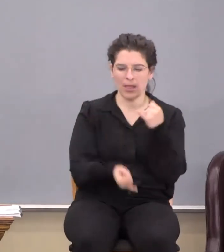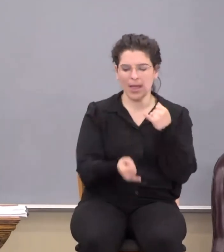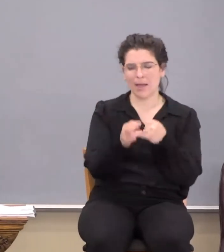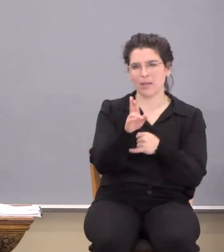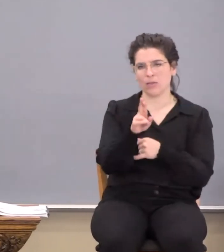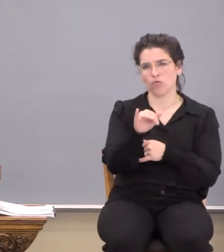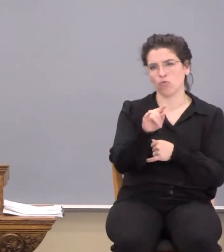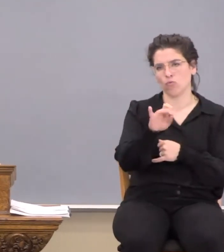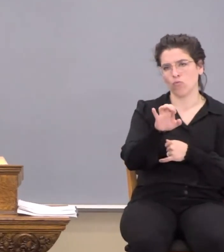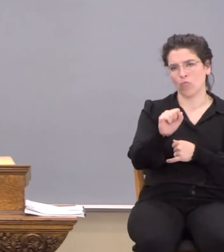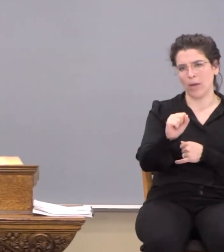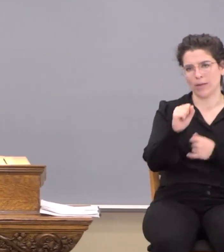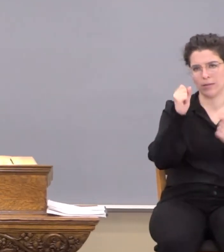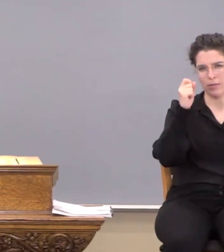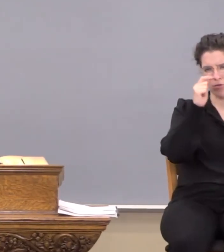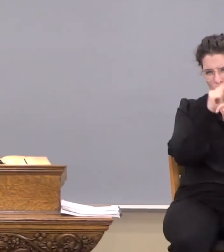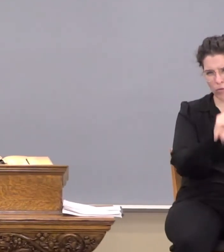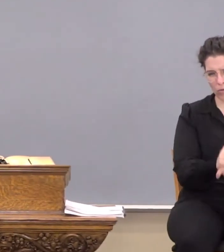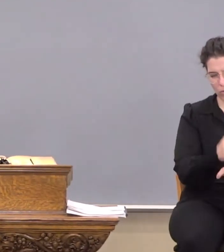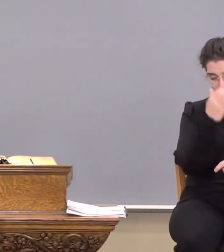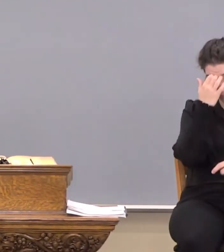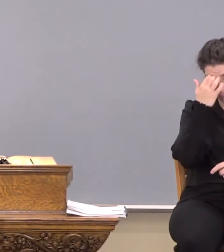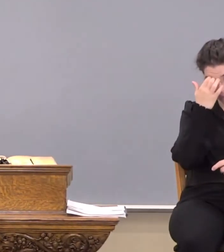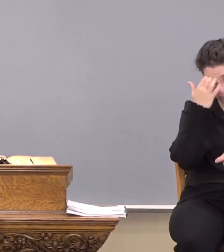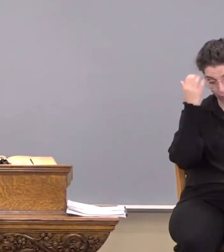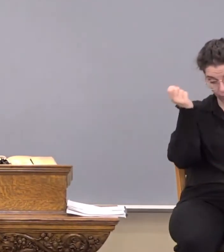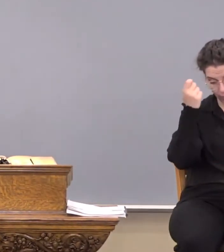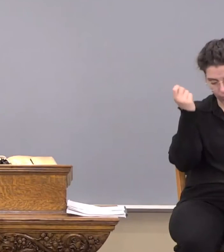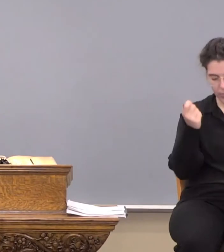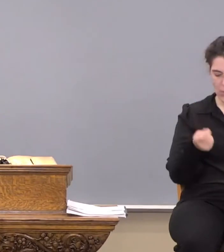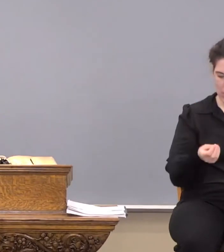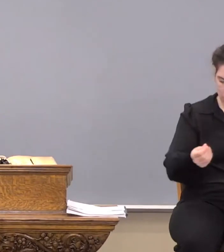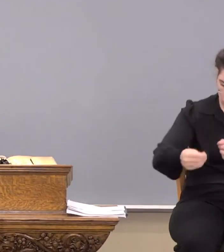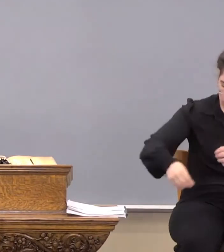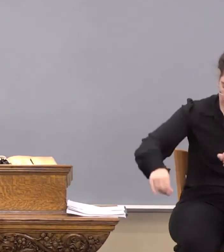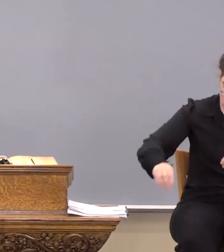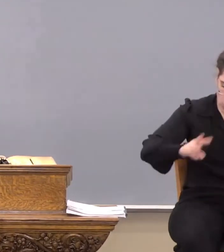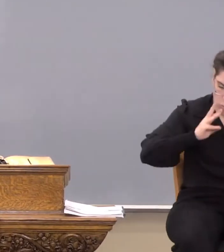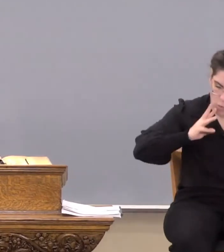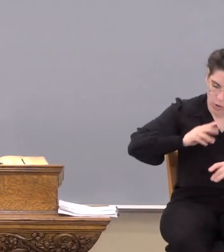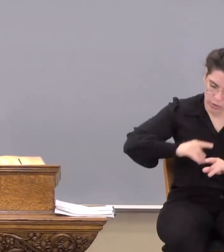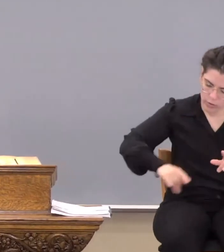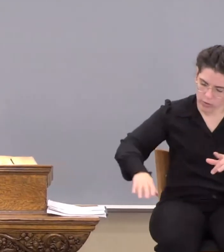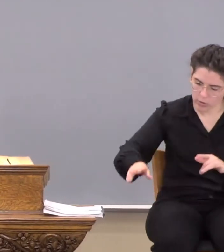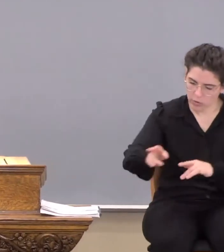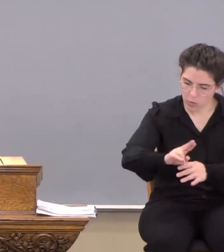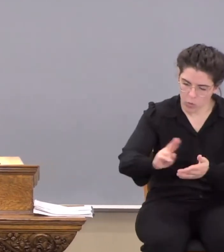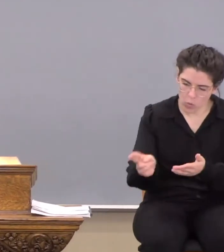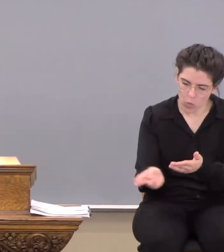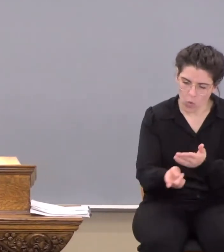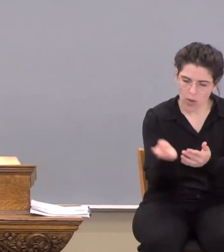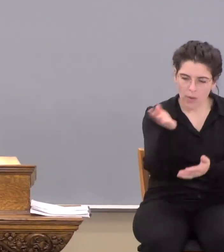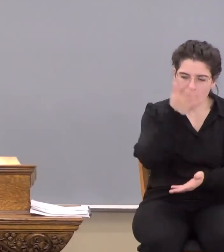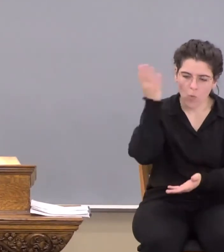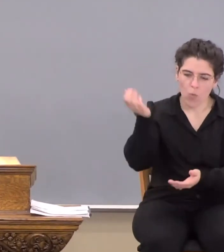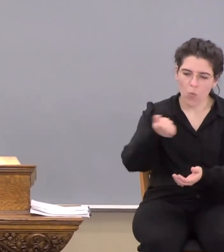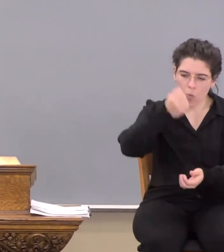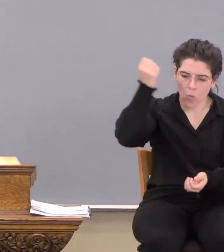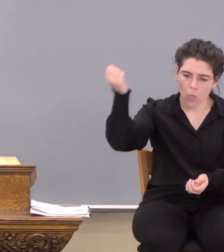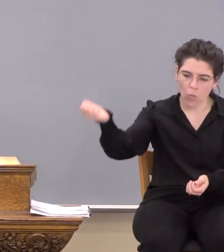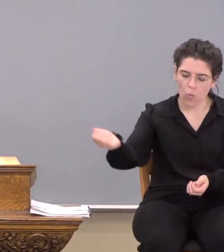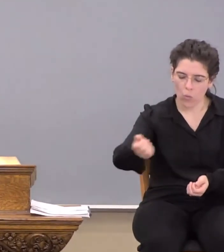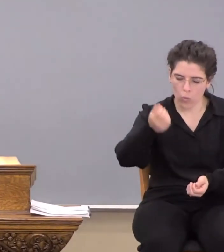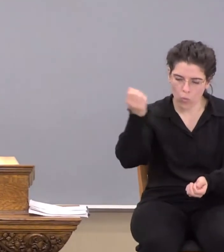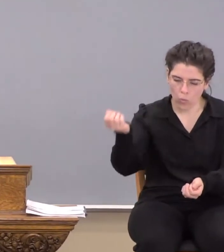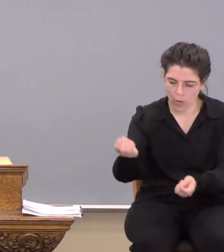rites. Have you ever heard that? And so, they come and they sprinkle water on this guy and the holy incense or smoke or whatever, you know,